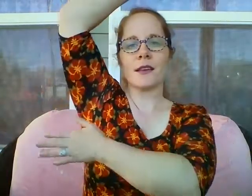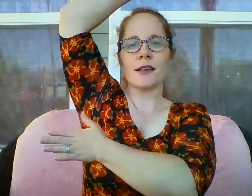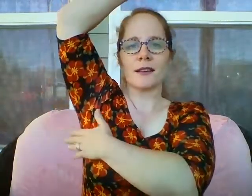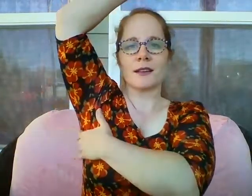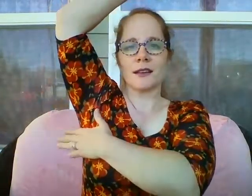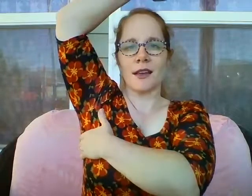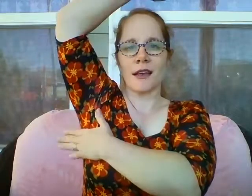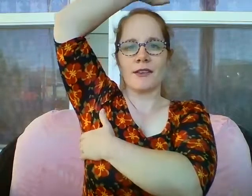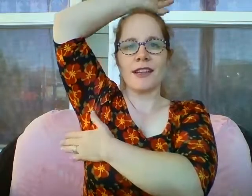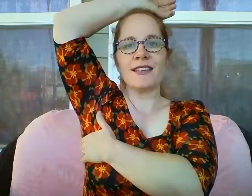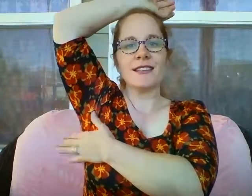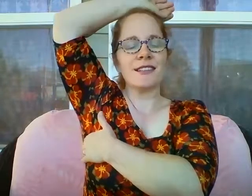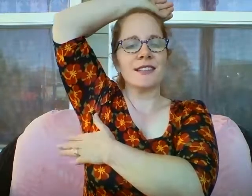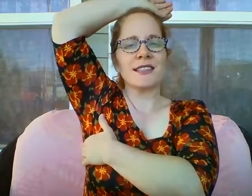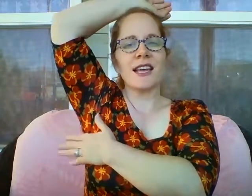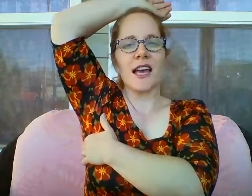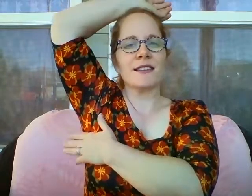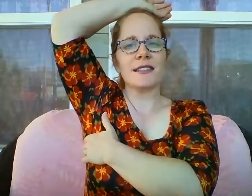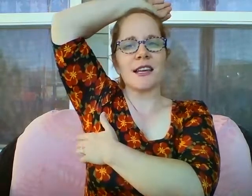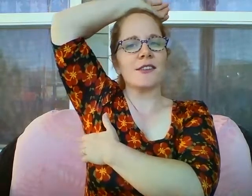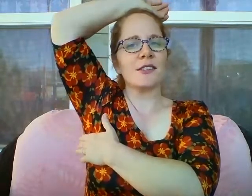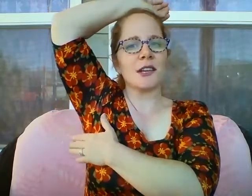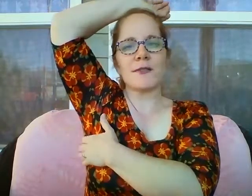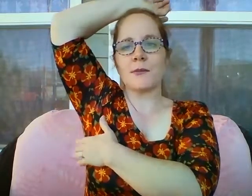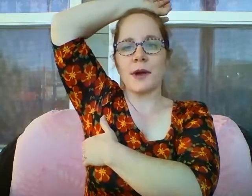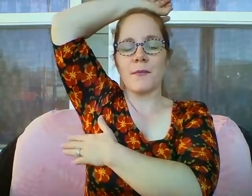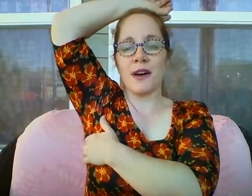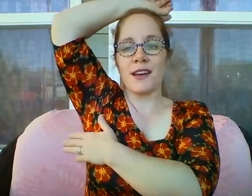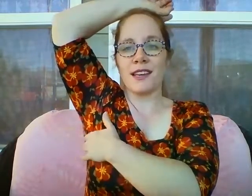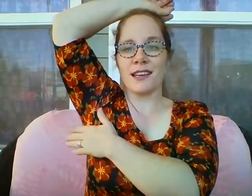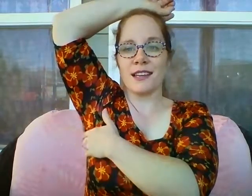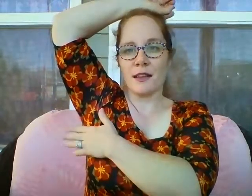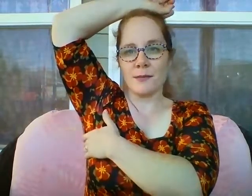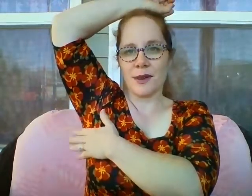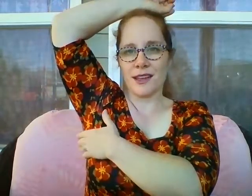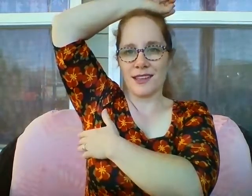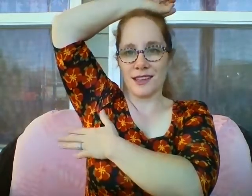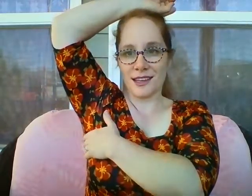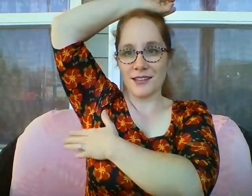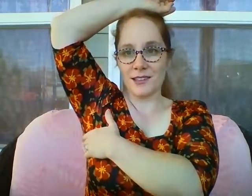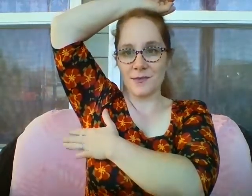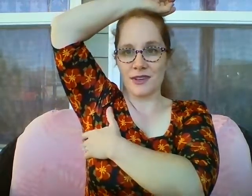I release this intense energy from my body, mind, and spirit.